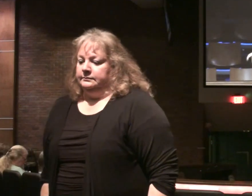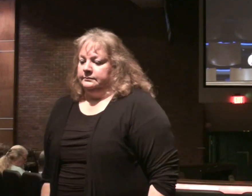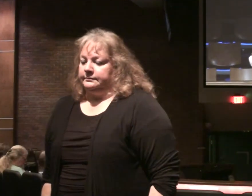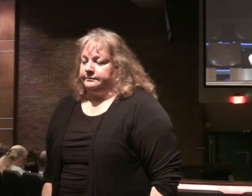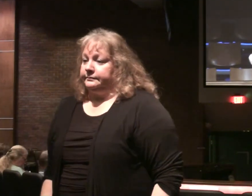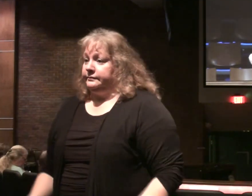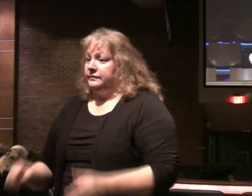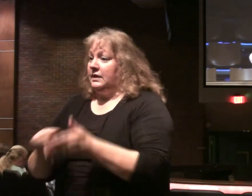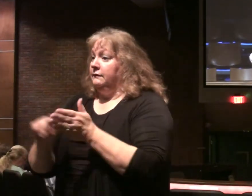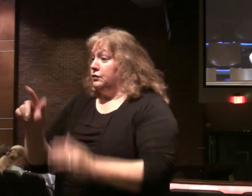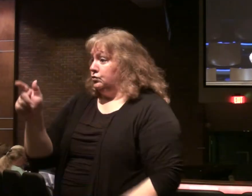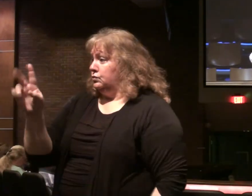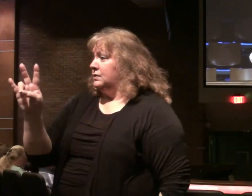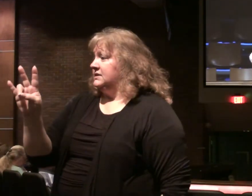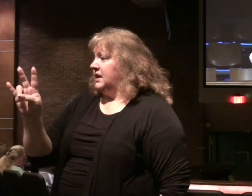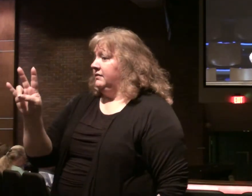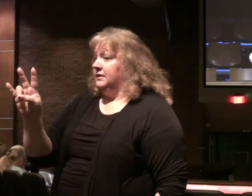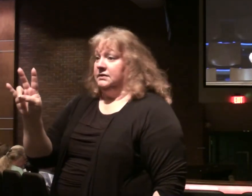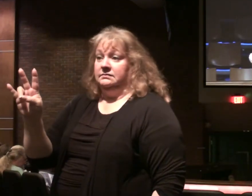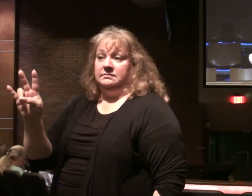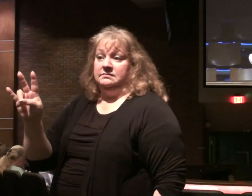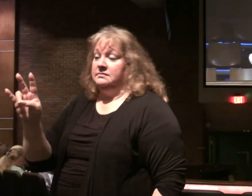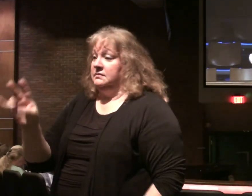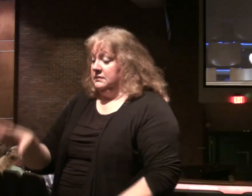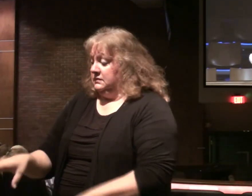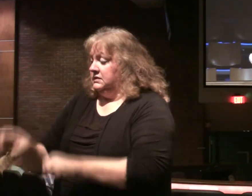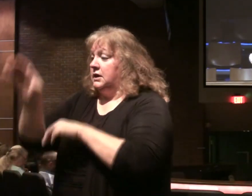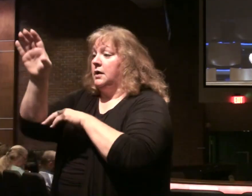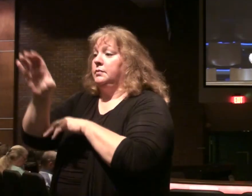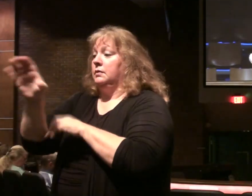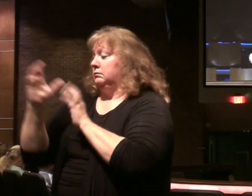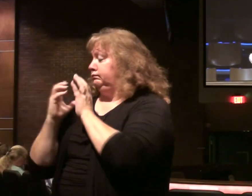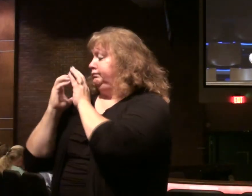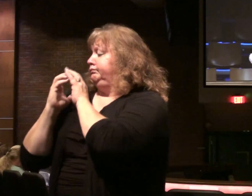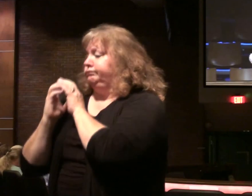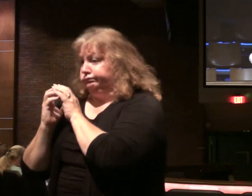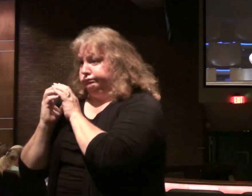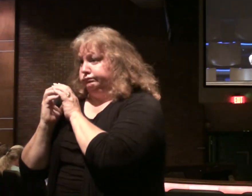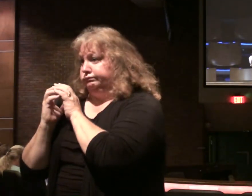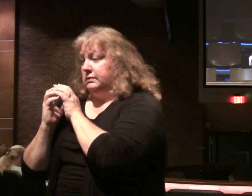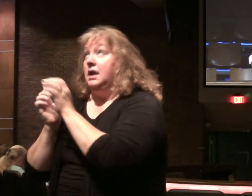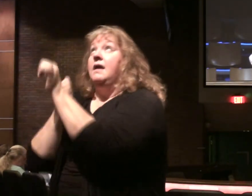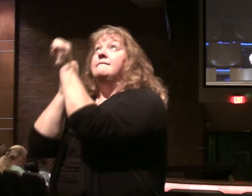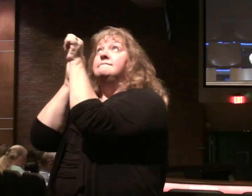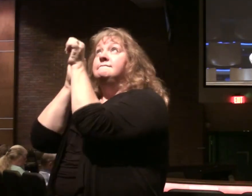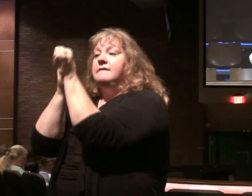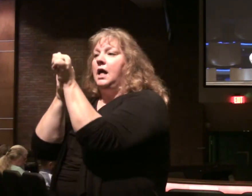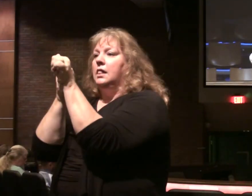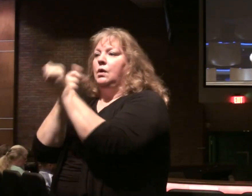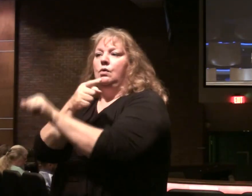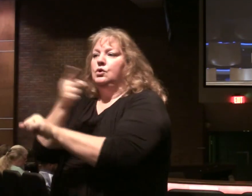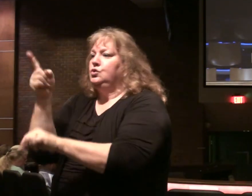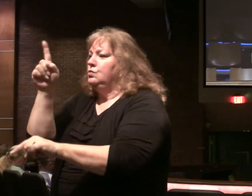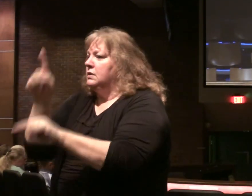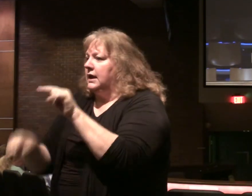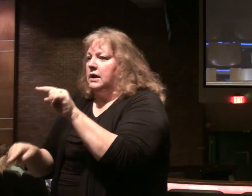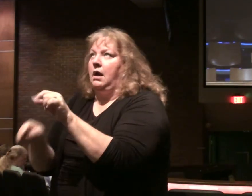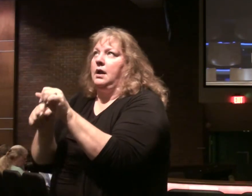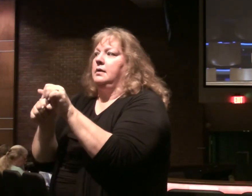He said in verse 27. Whoever does not carry his cross. And come after me. Cannot be my disciple.